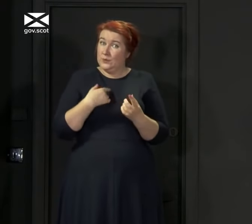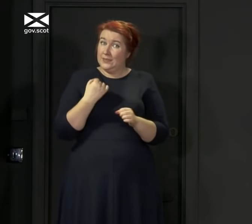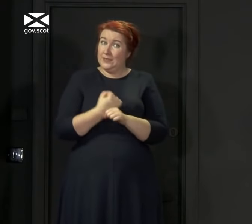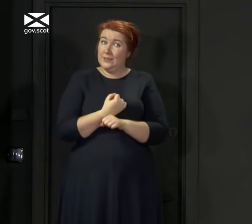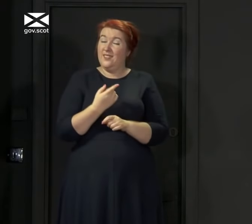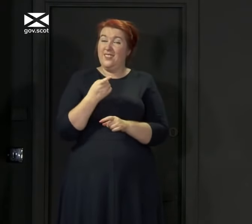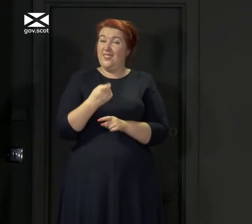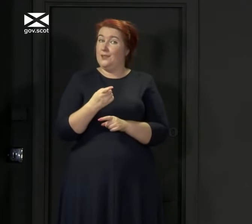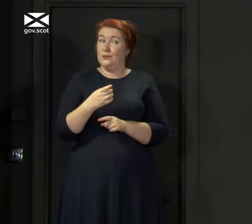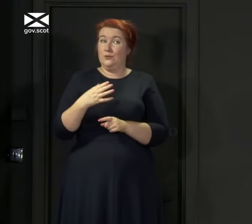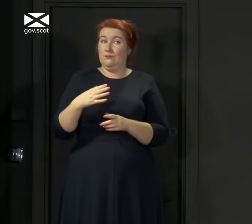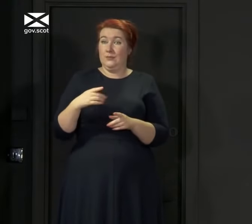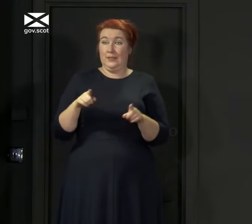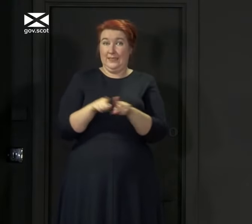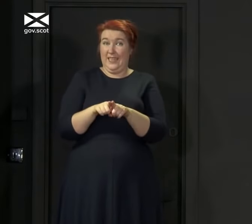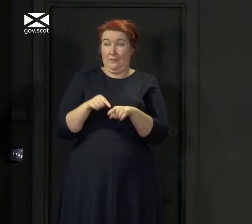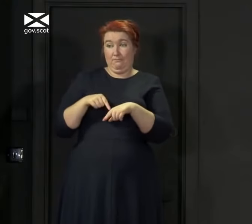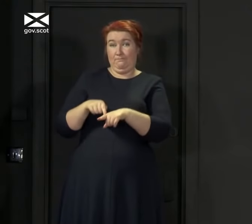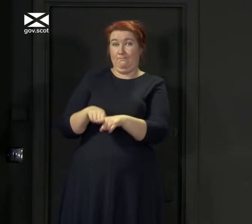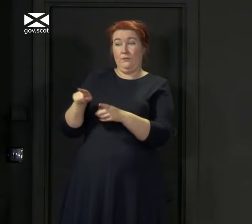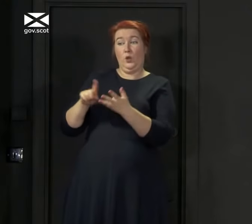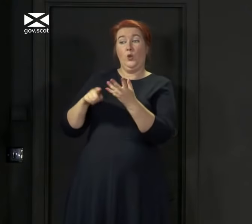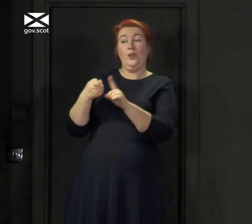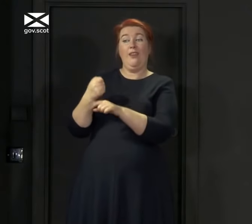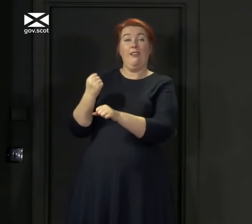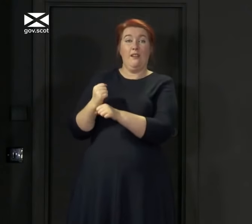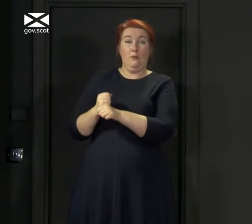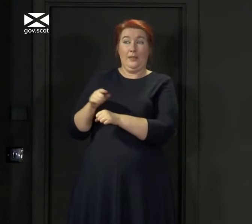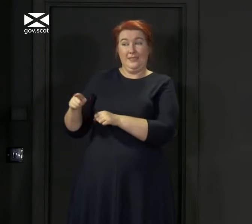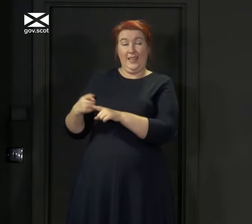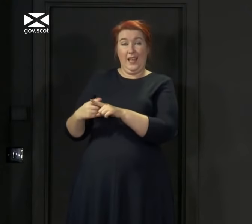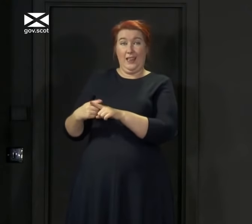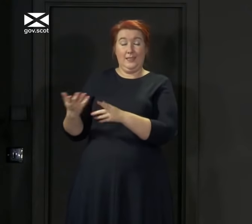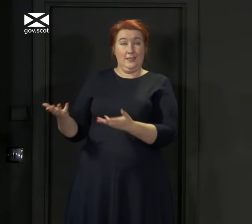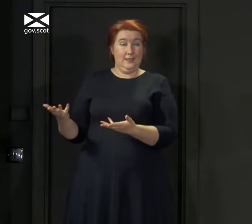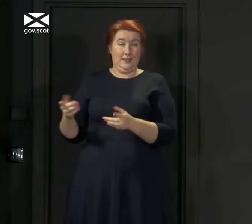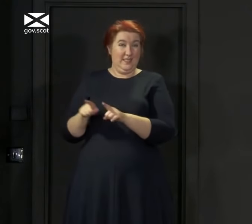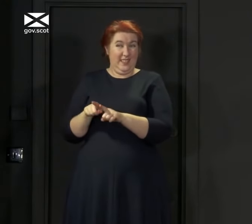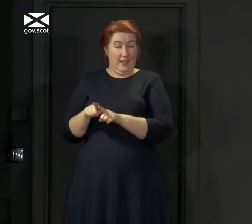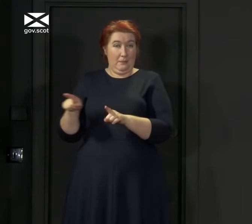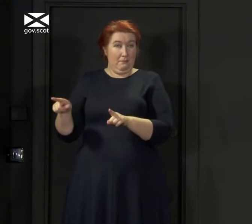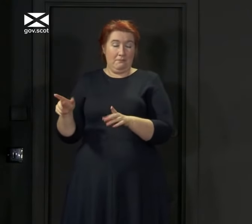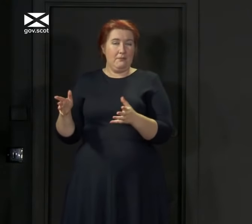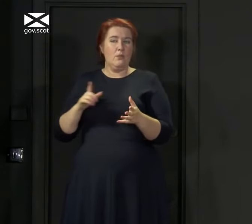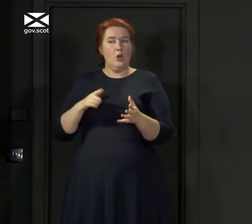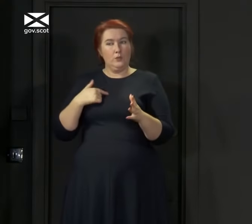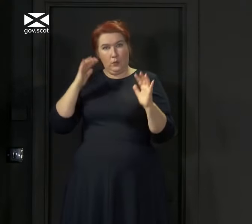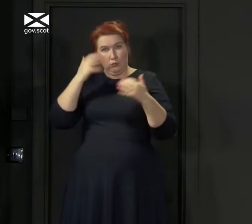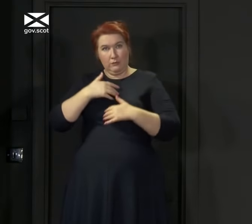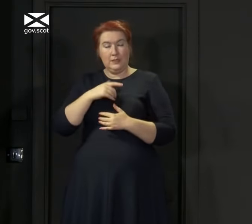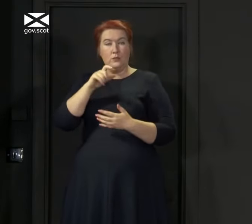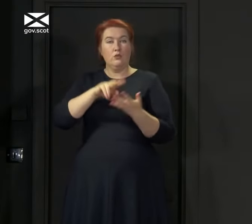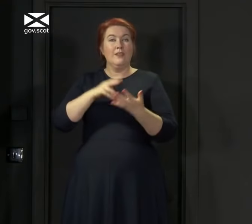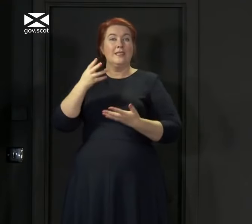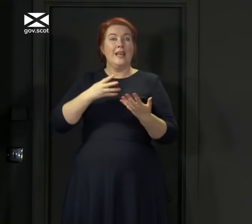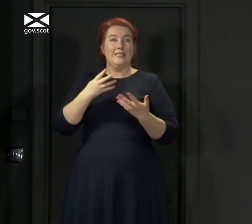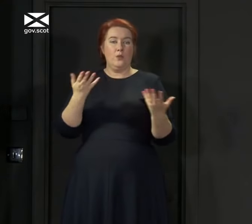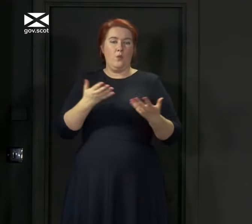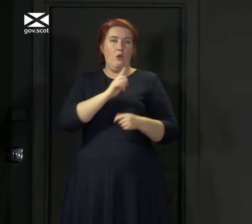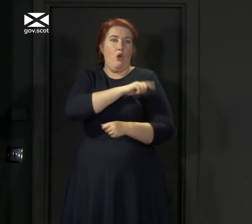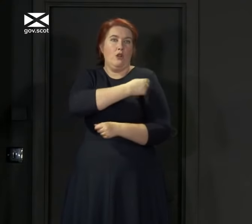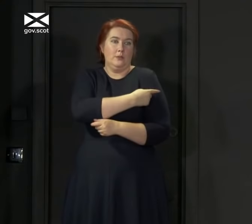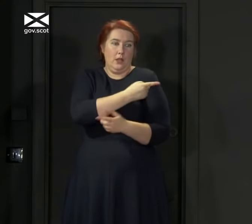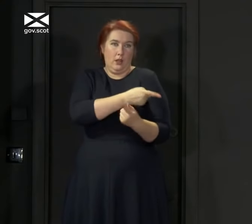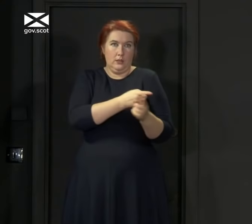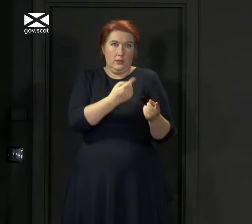with the actions the UK government took in England in terms of, because we were worried about COVID in hospitals, both in terms of the capacity